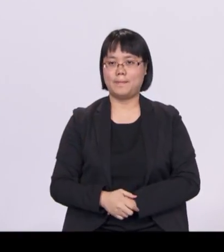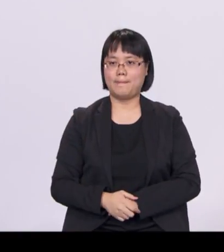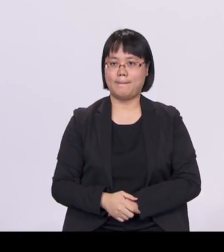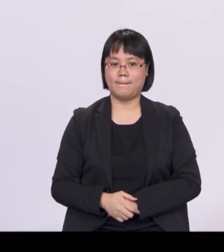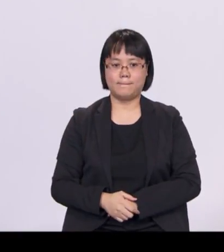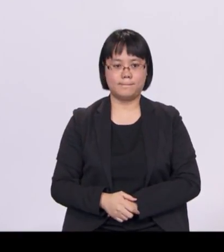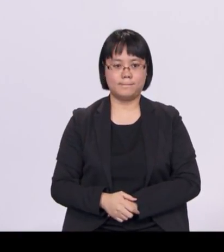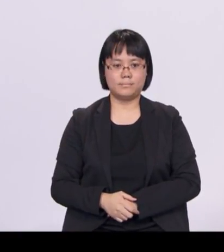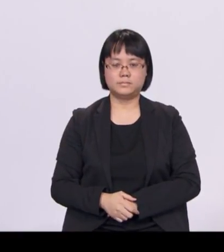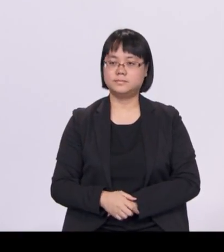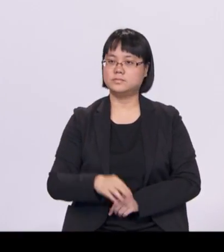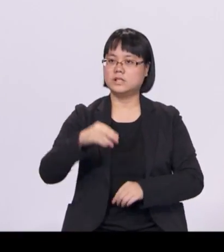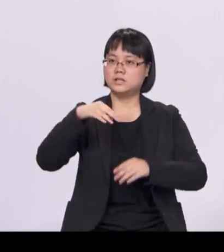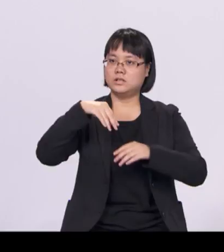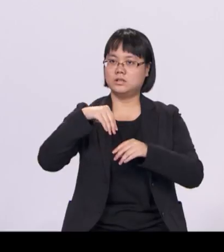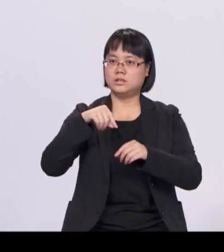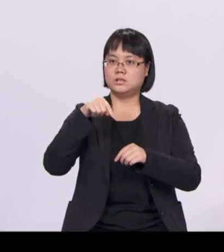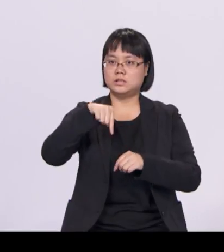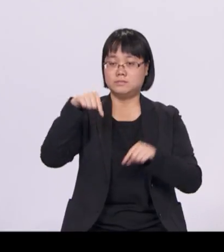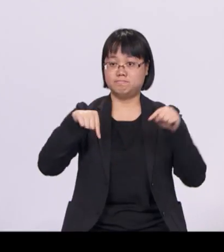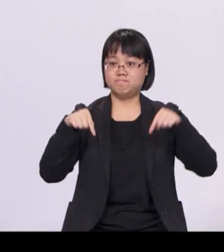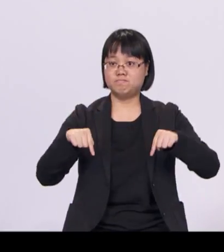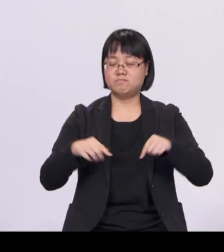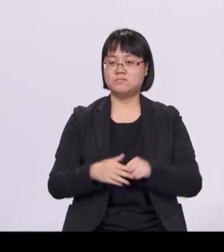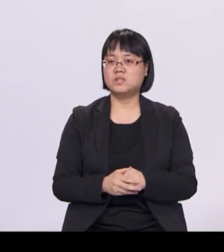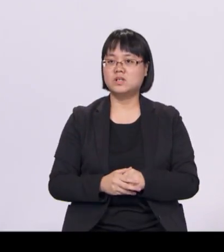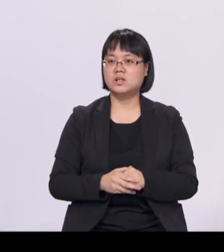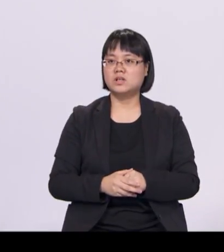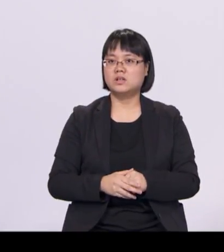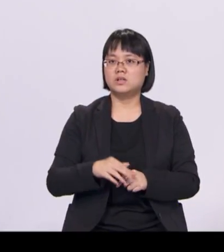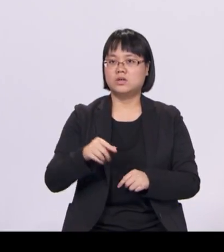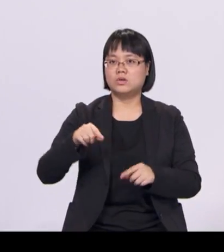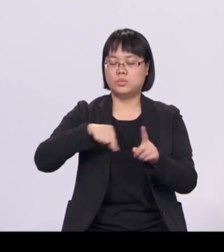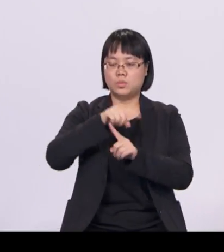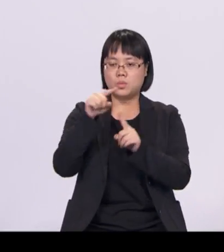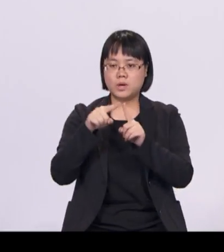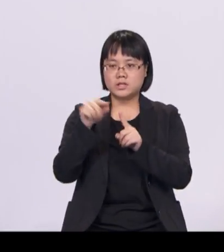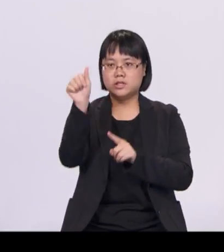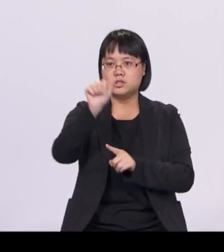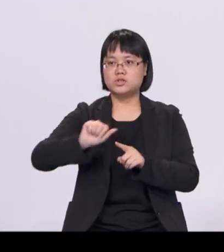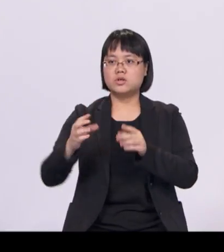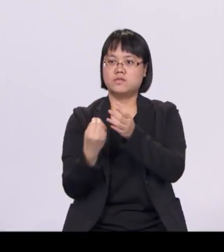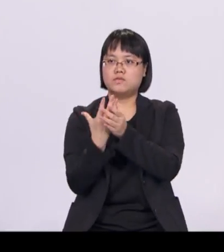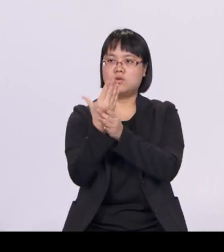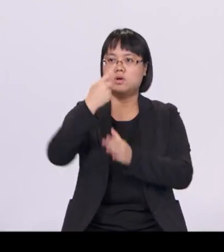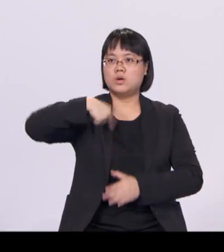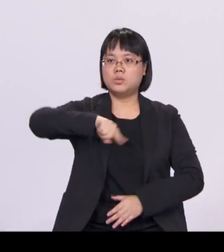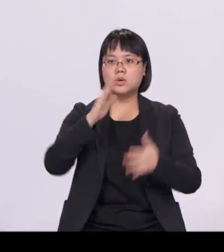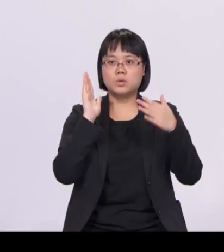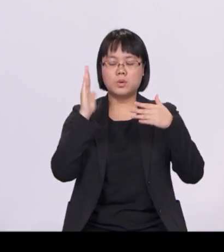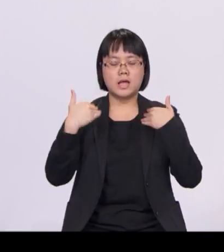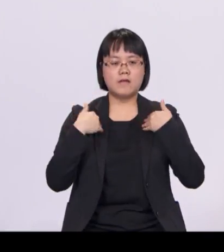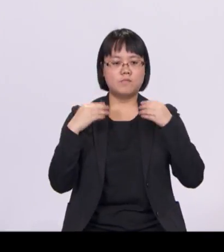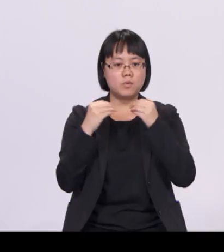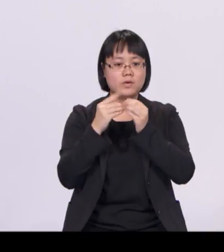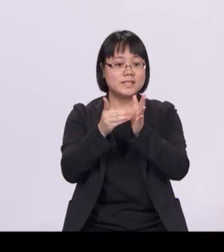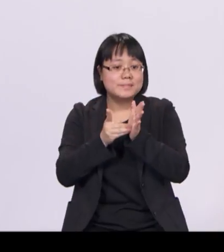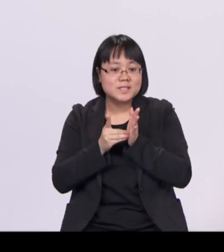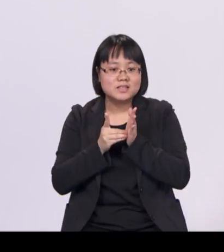In particular, as Asia's growth will raise infrastructure demand, we seek to forge stronger partnerships